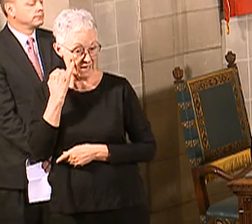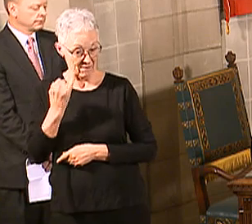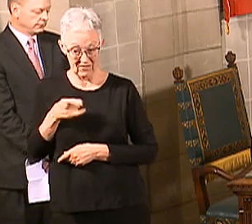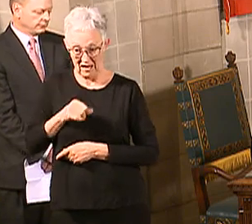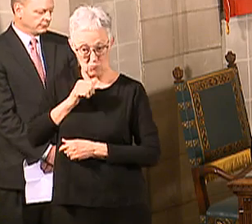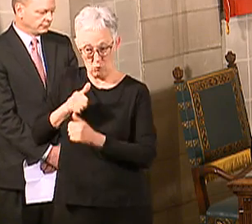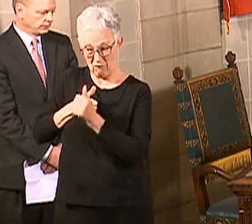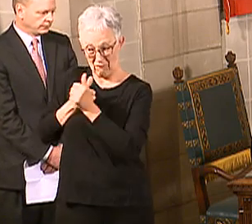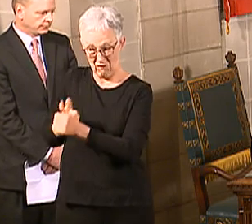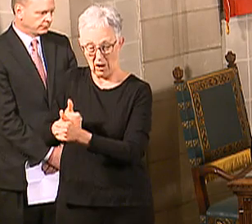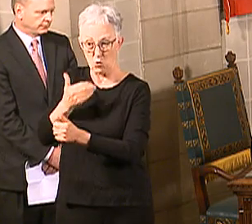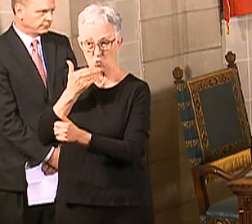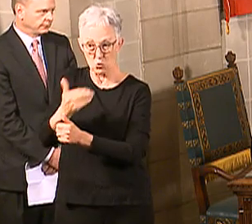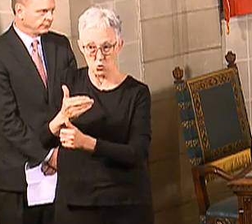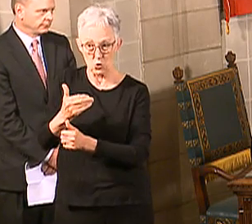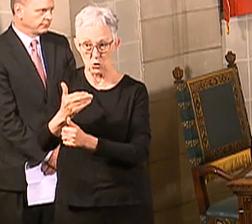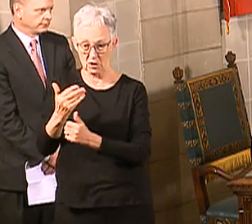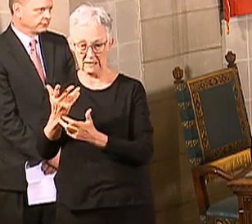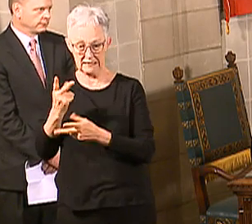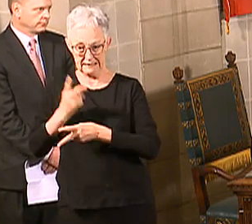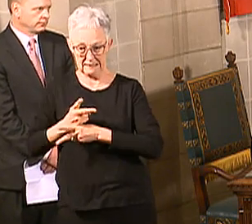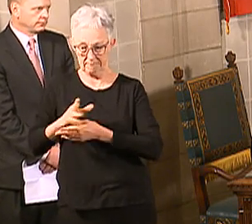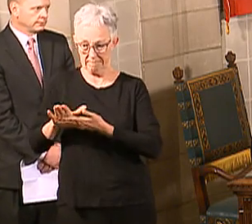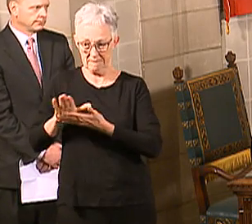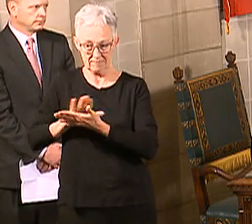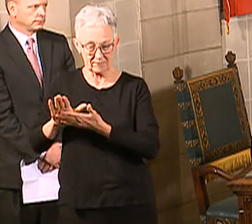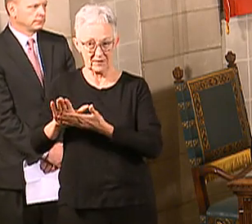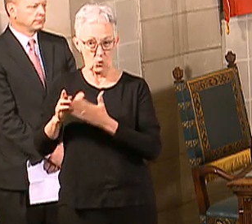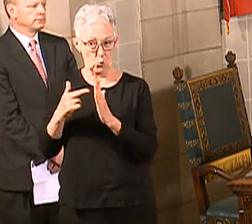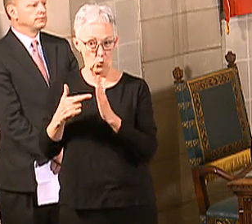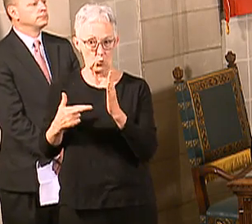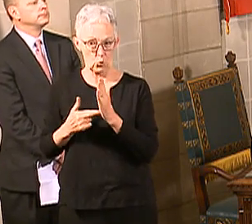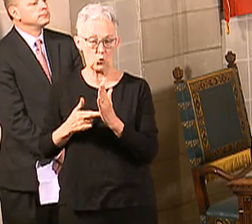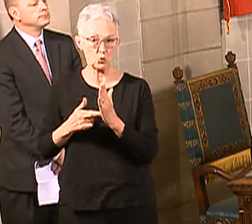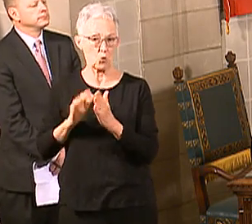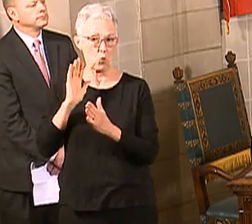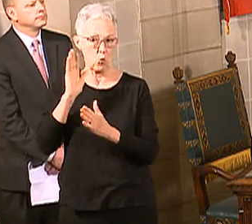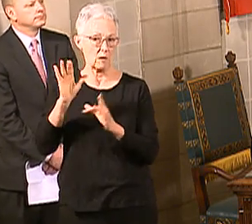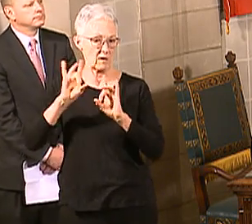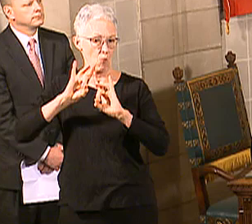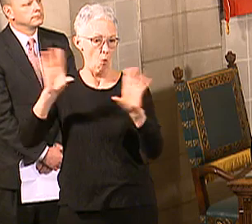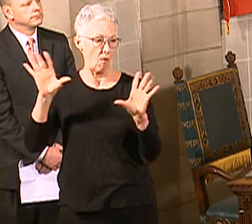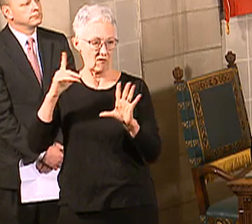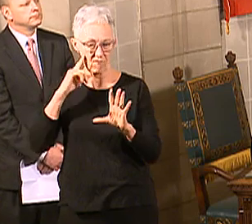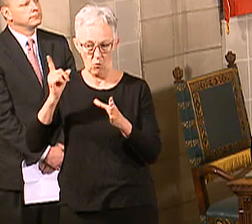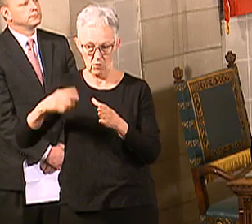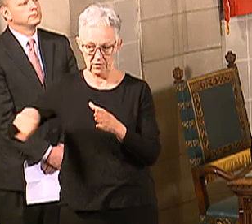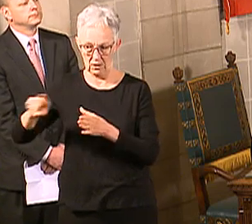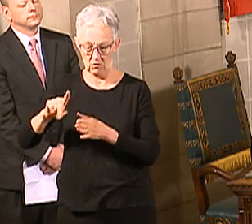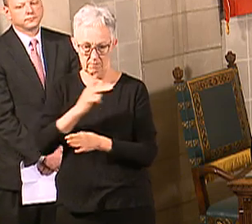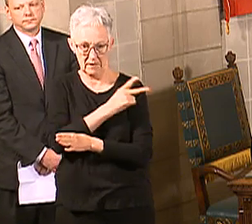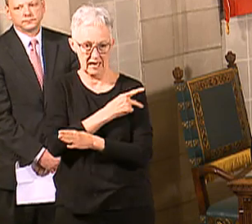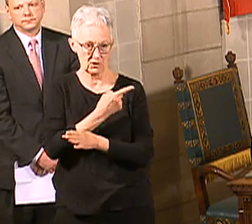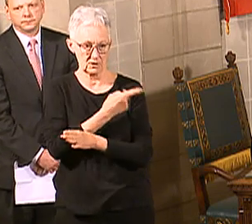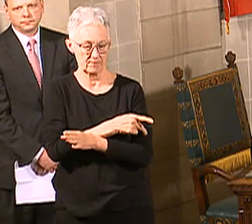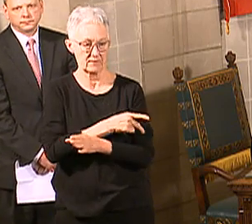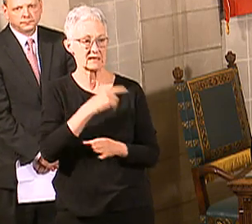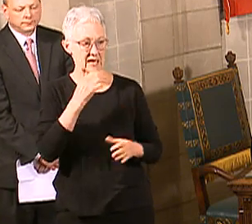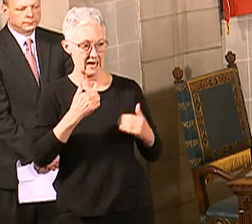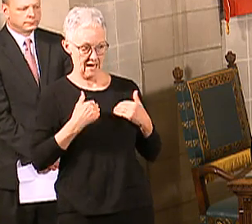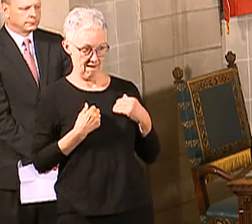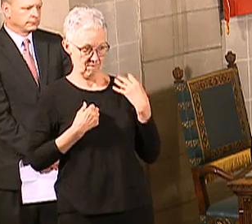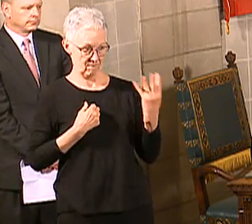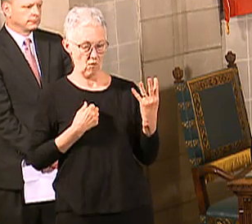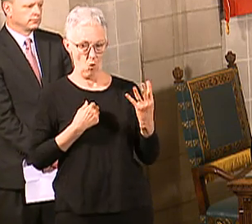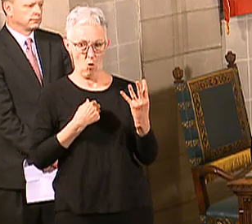examples of that across the country. As of yesterday afternoon, we know that four long-term care facilities in the state have had